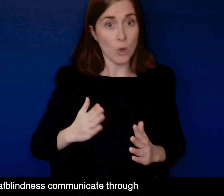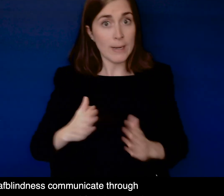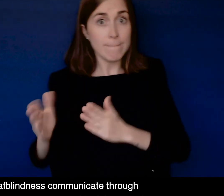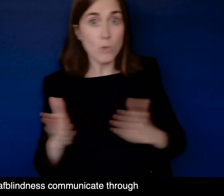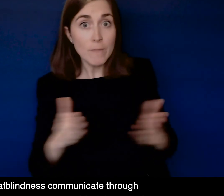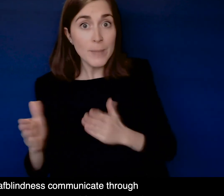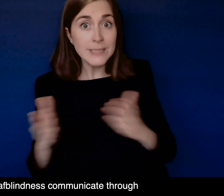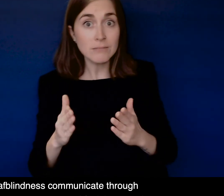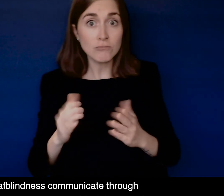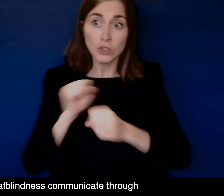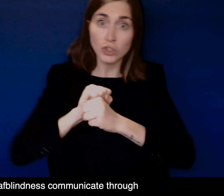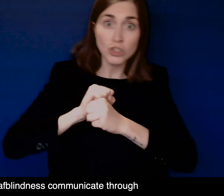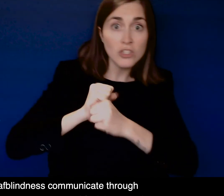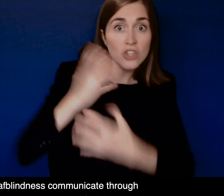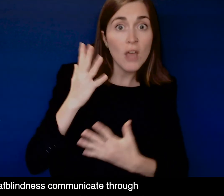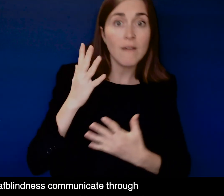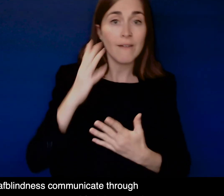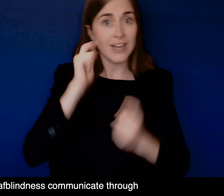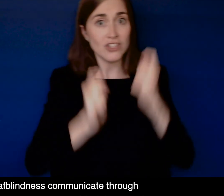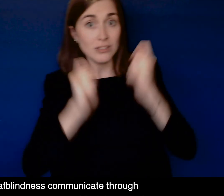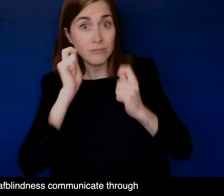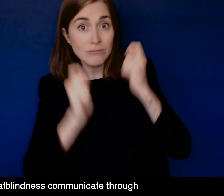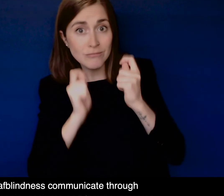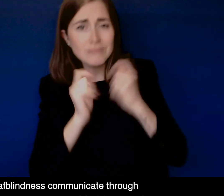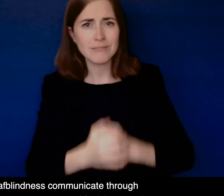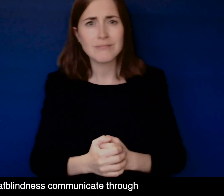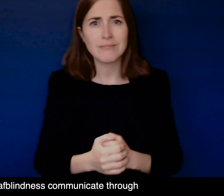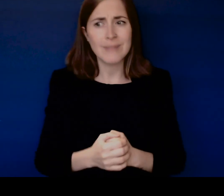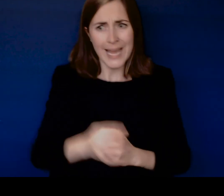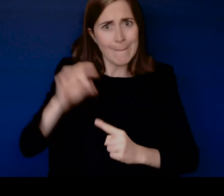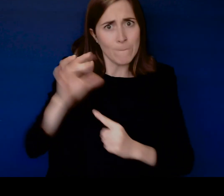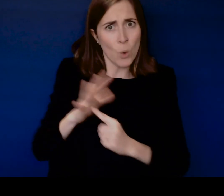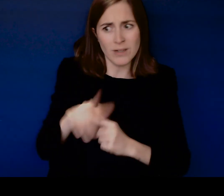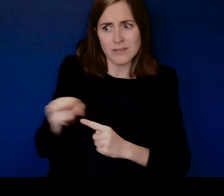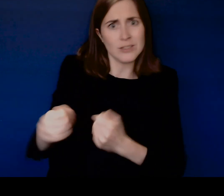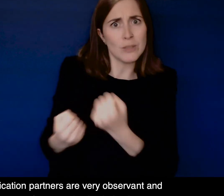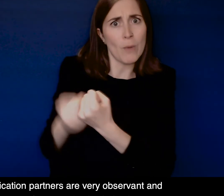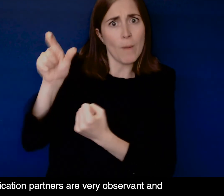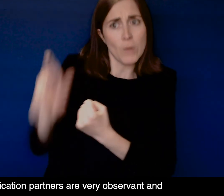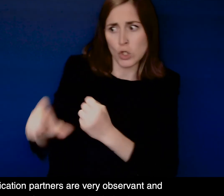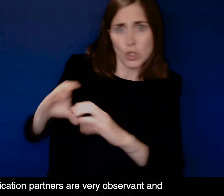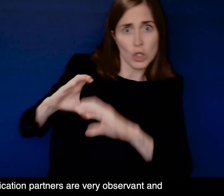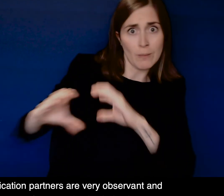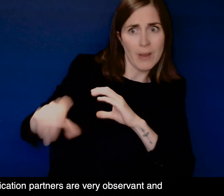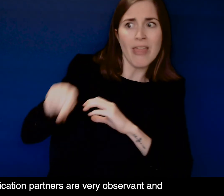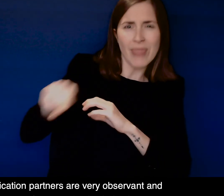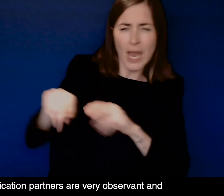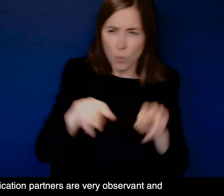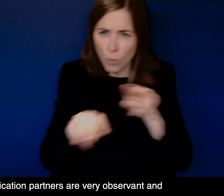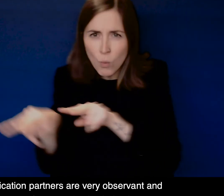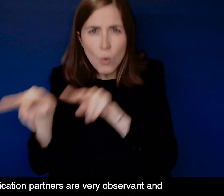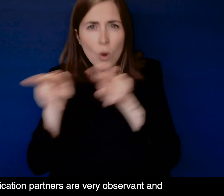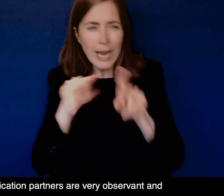vocalisations Body movements, gestures and facial expression It is important that communication